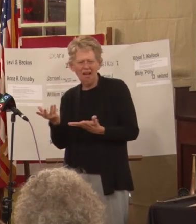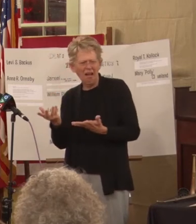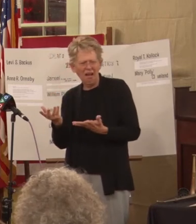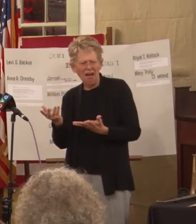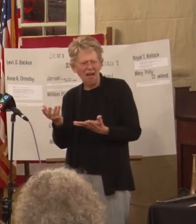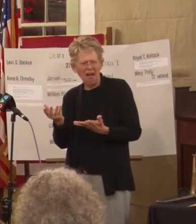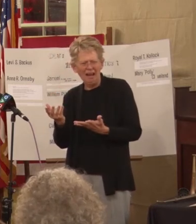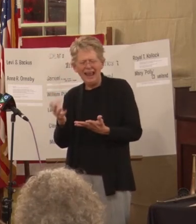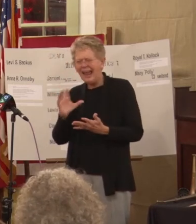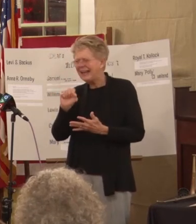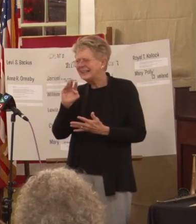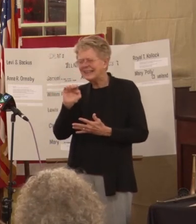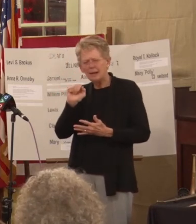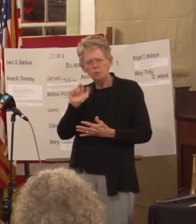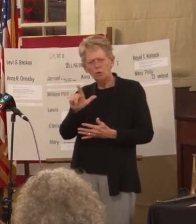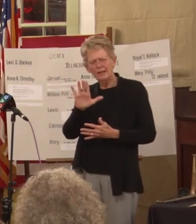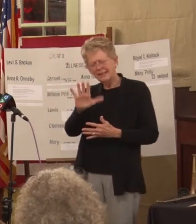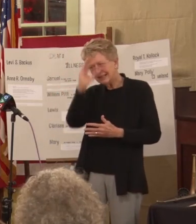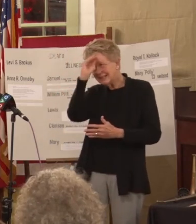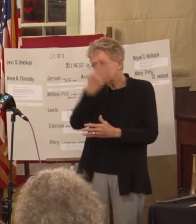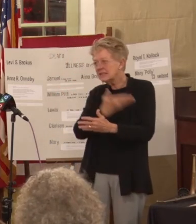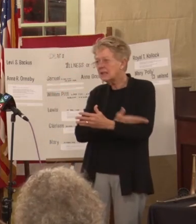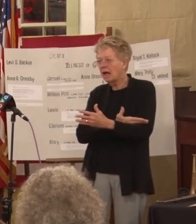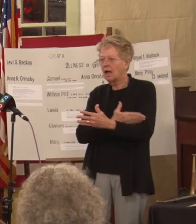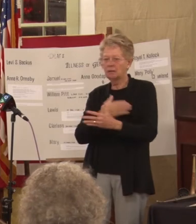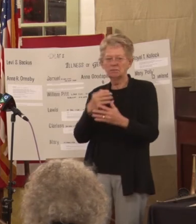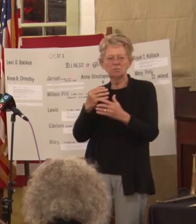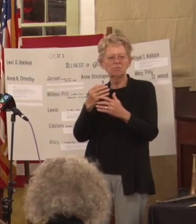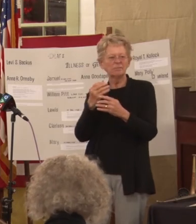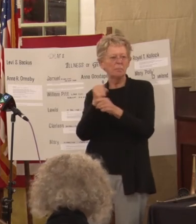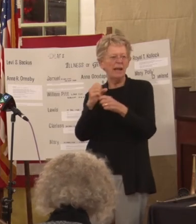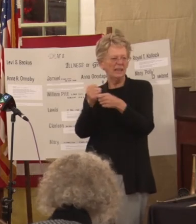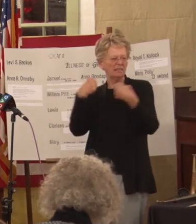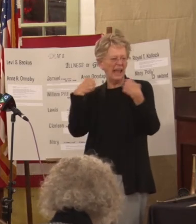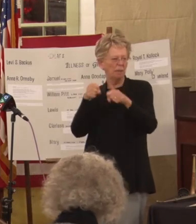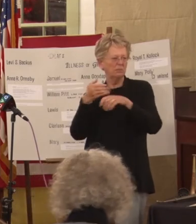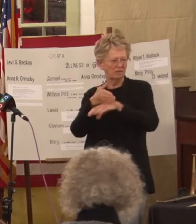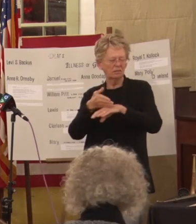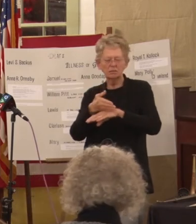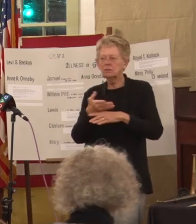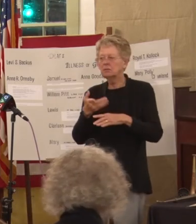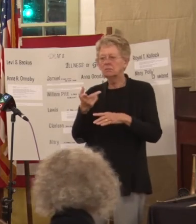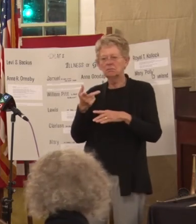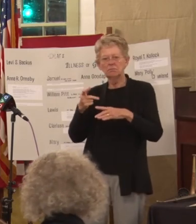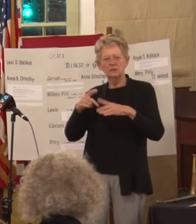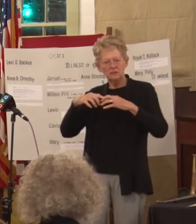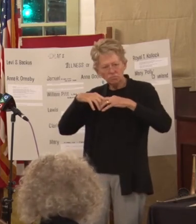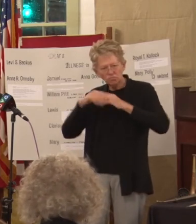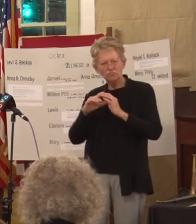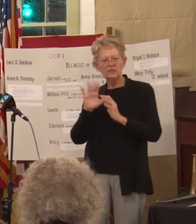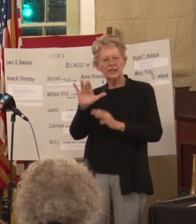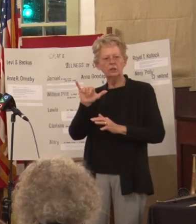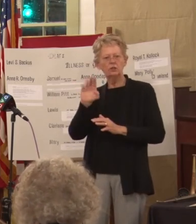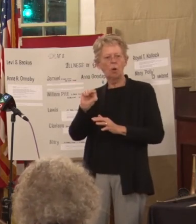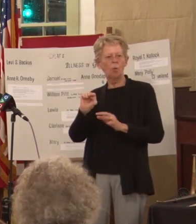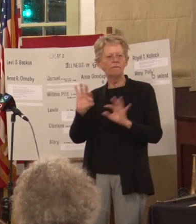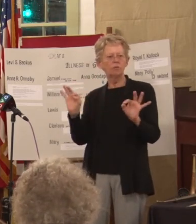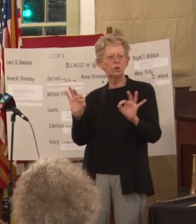son actually was a cabinet maker and he opened a furniture store he sold his own furniture in the